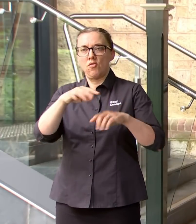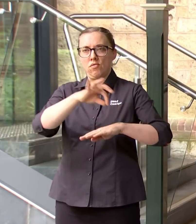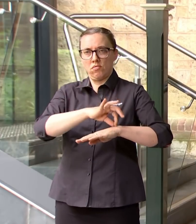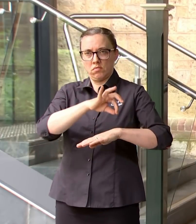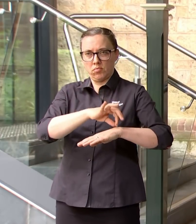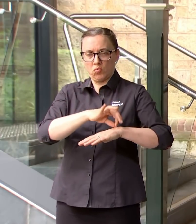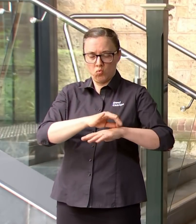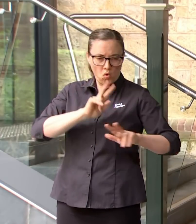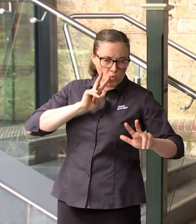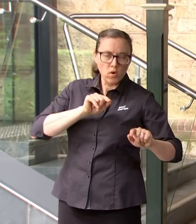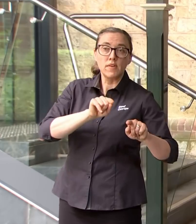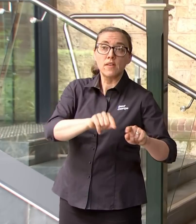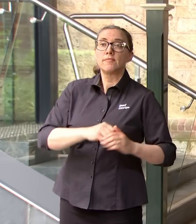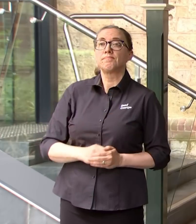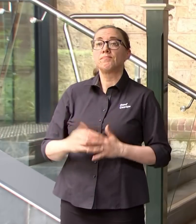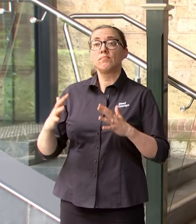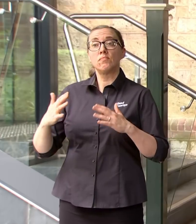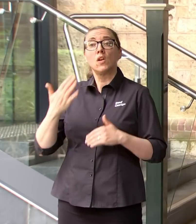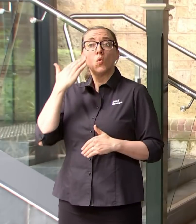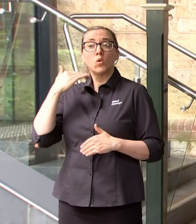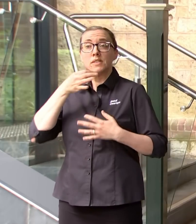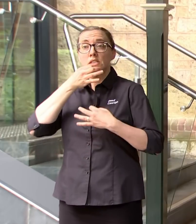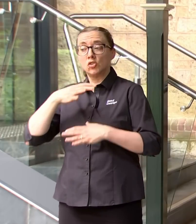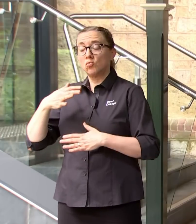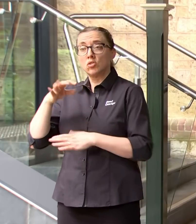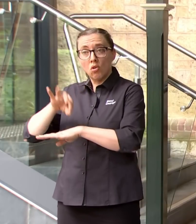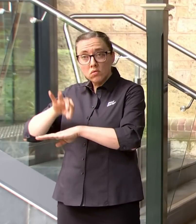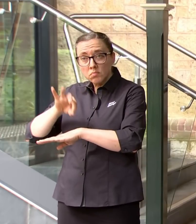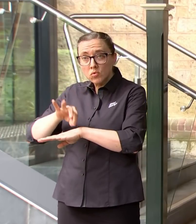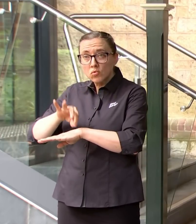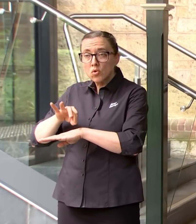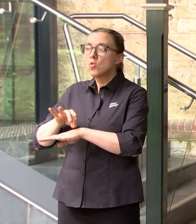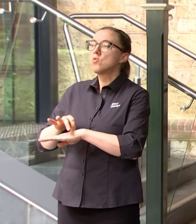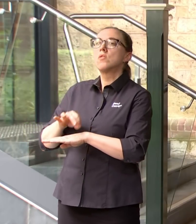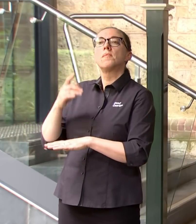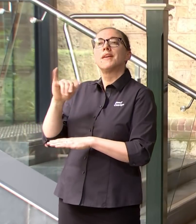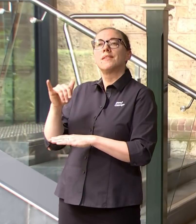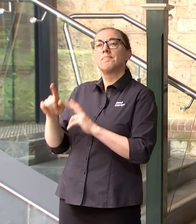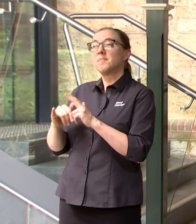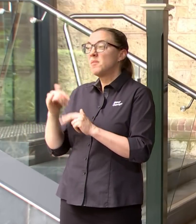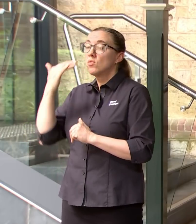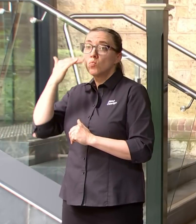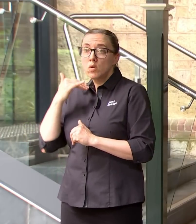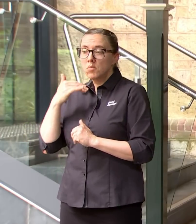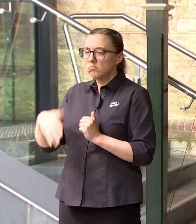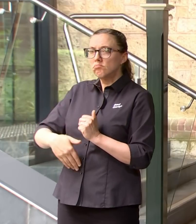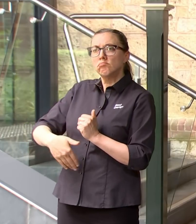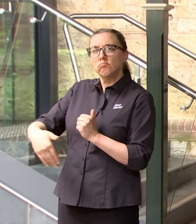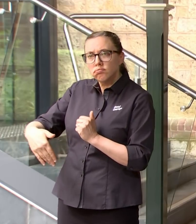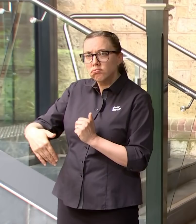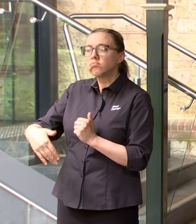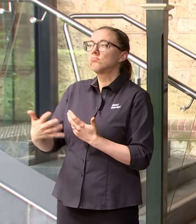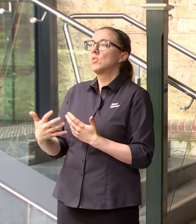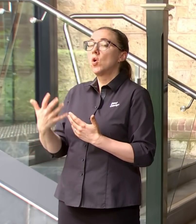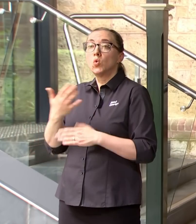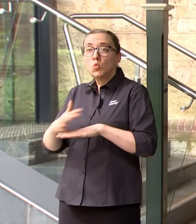We also have the Women's and Children's Hospital for those women who are in a maternity arrangement and so